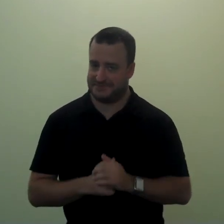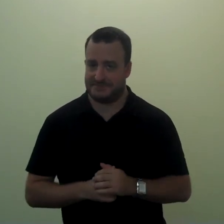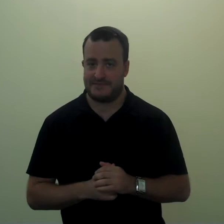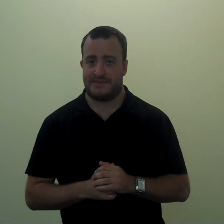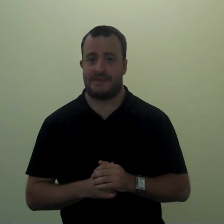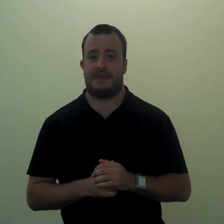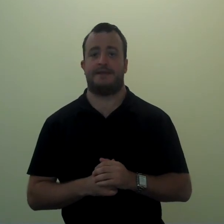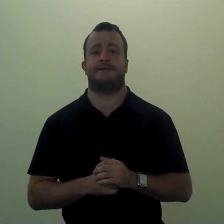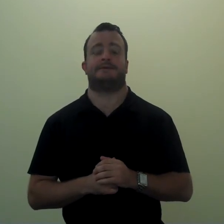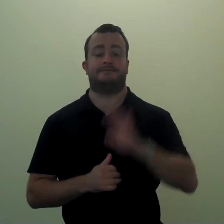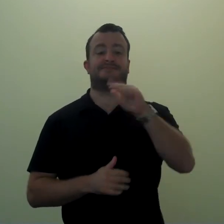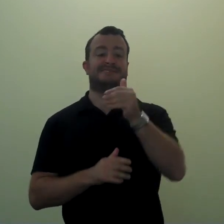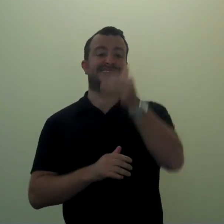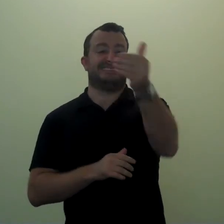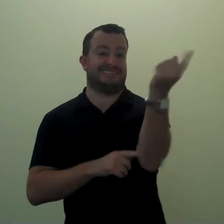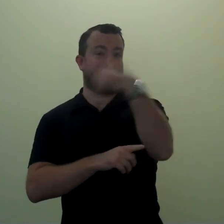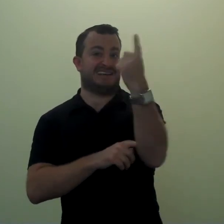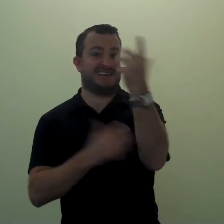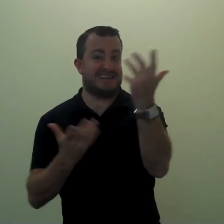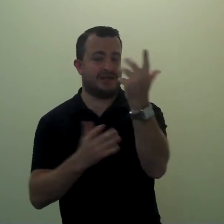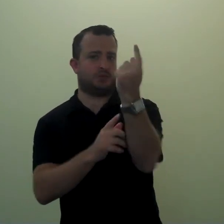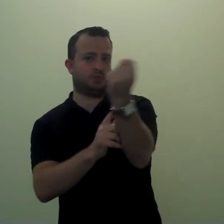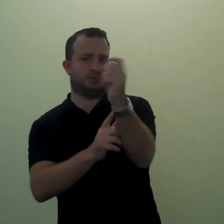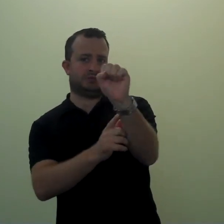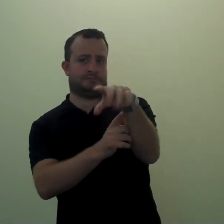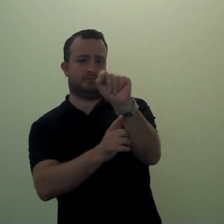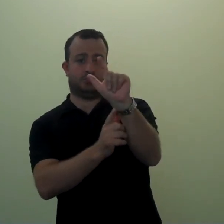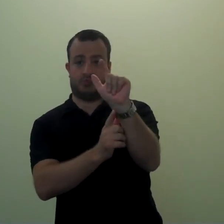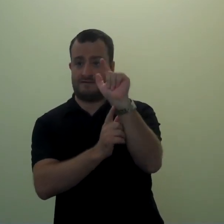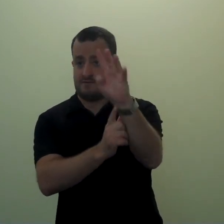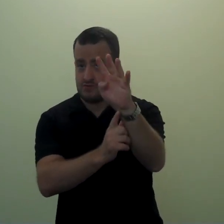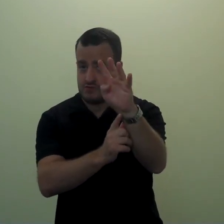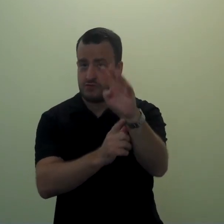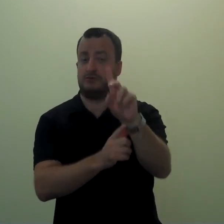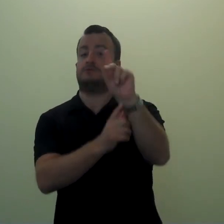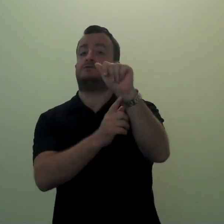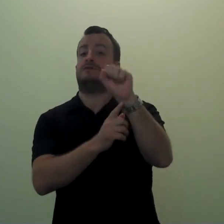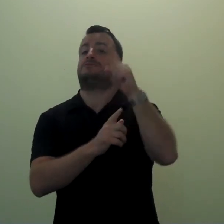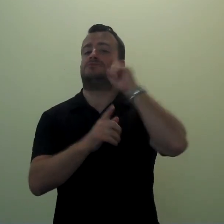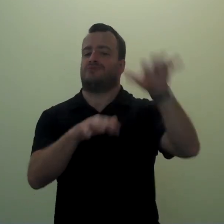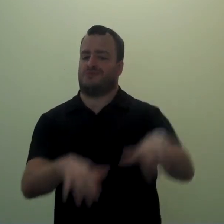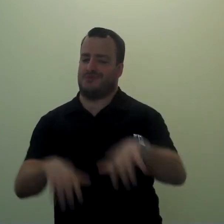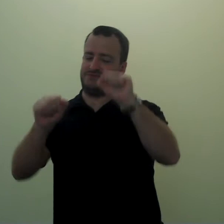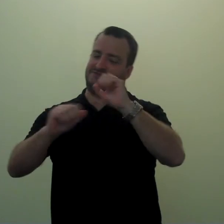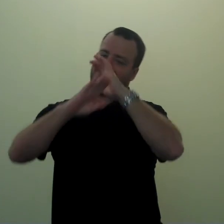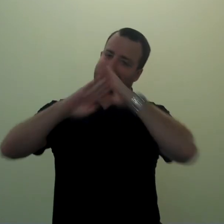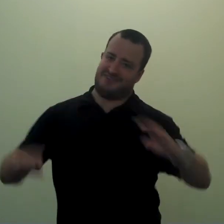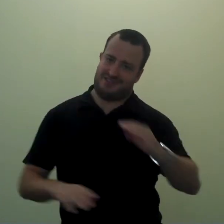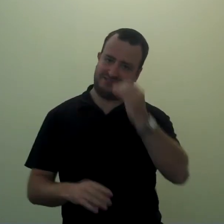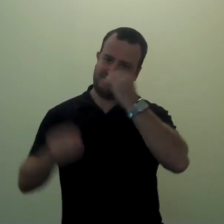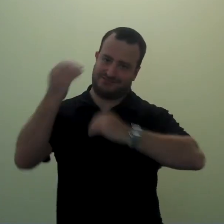It's On Tuesday, September 24th, DOS will be hosting a silent dinner.